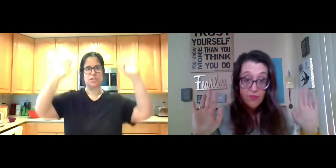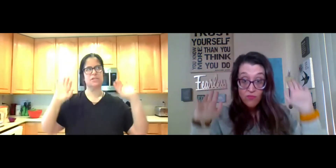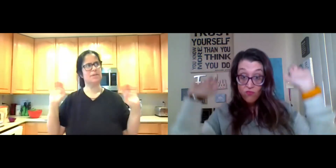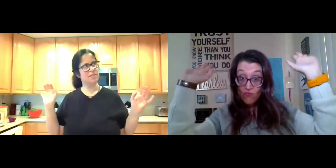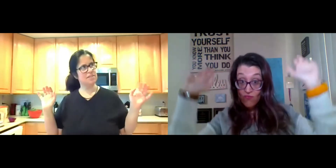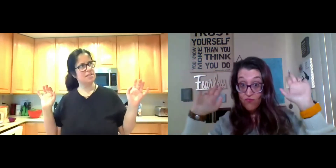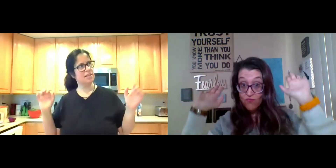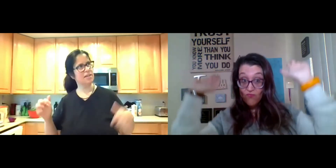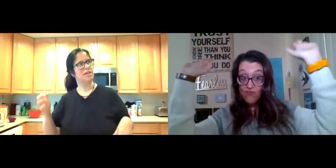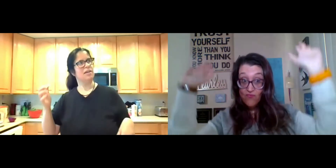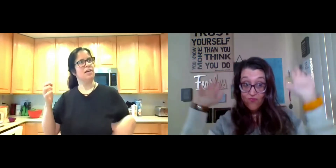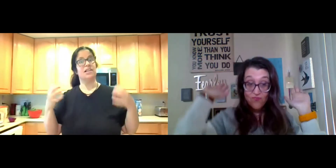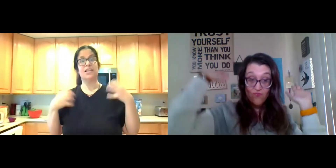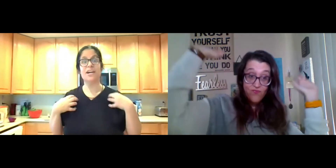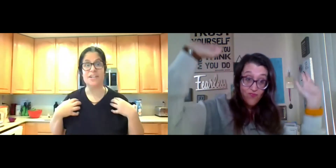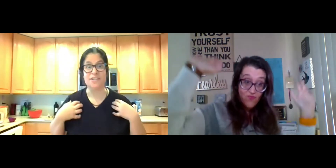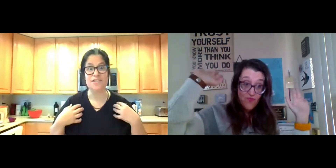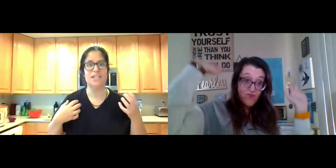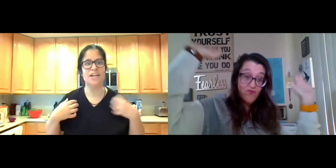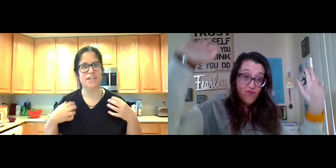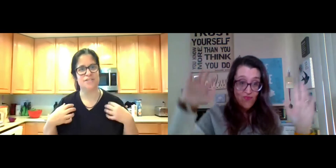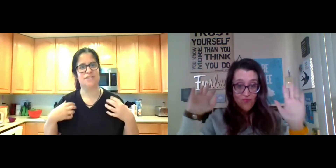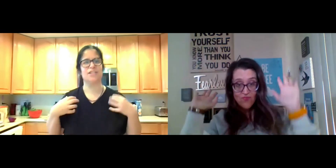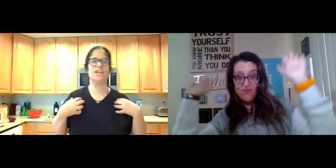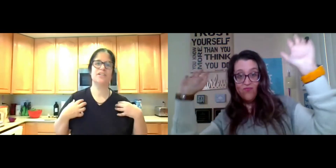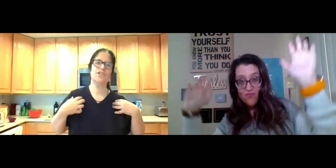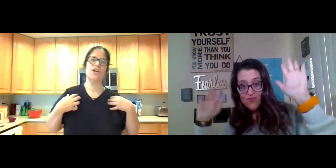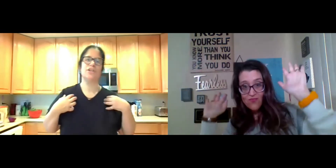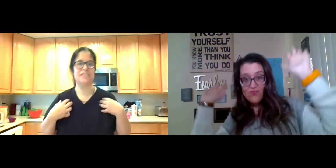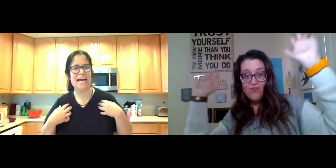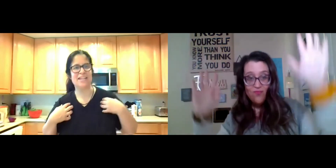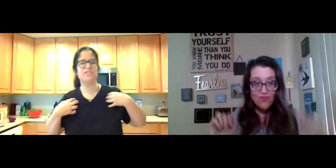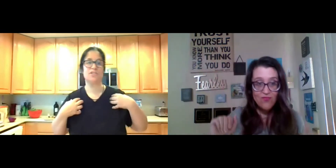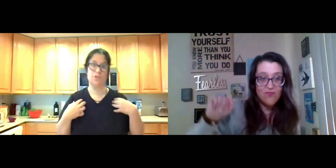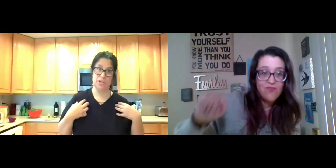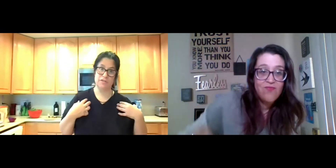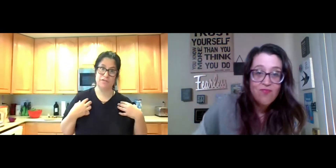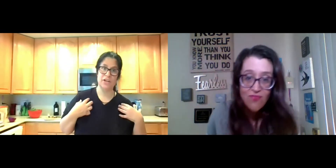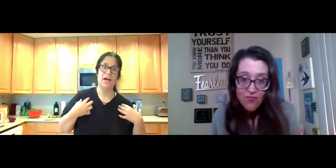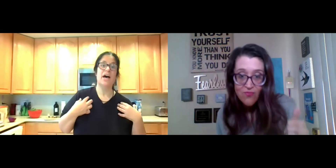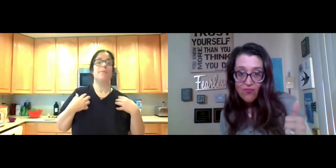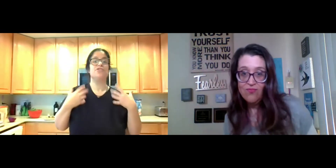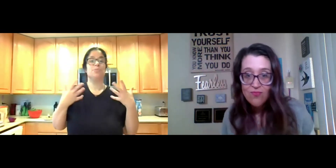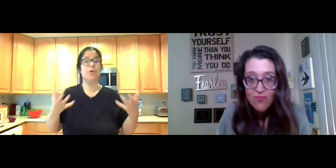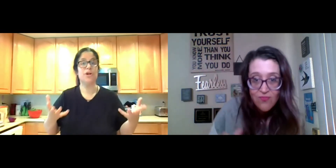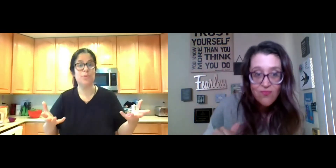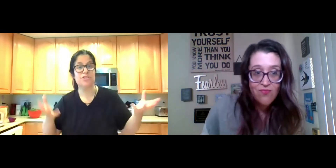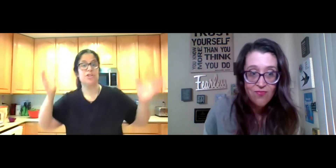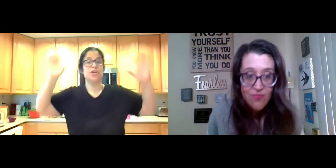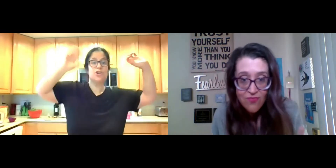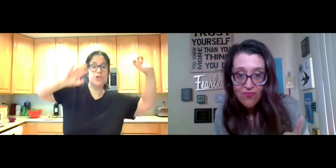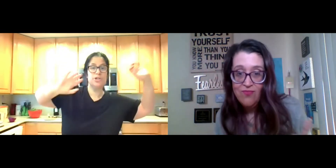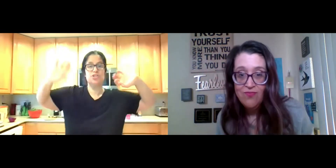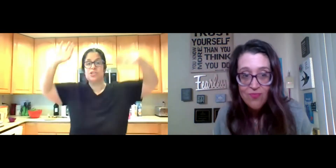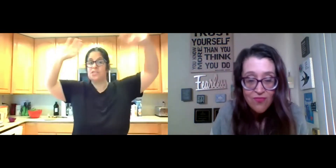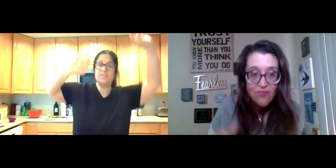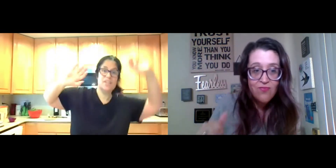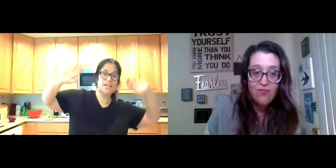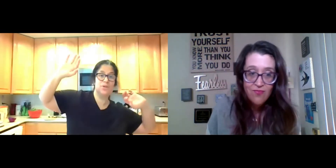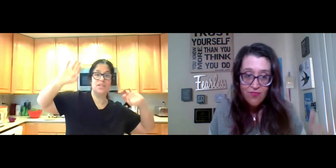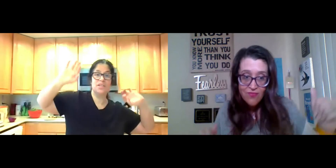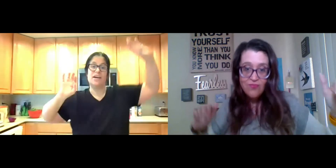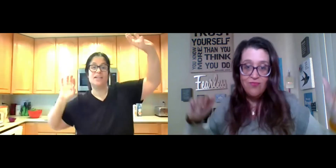vibration. Did I miss anything? Lungs. Lungs. Lungs are sadness and grief. But you're born with courage,